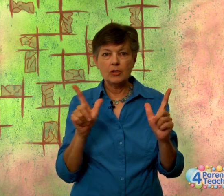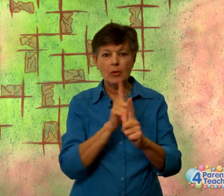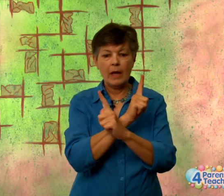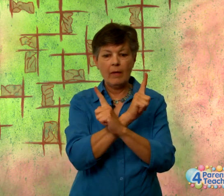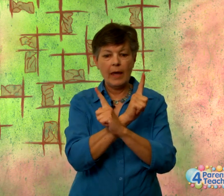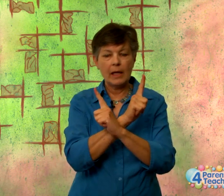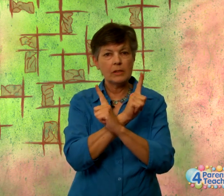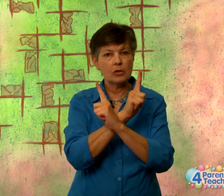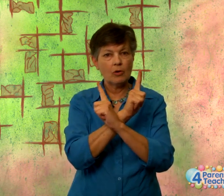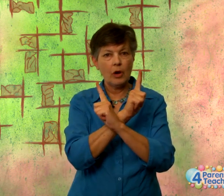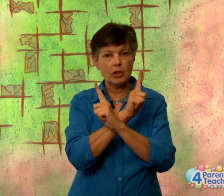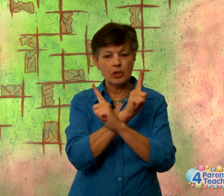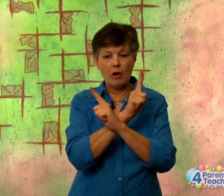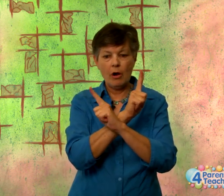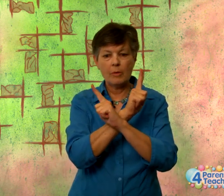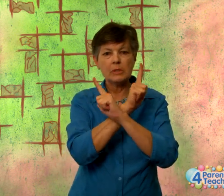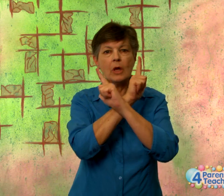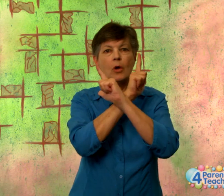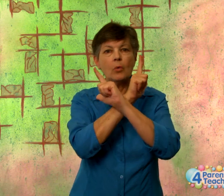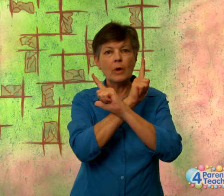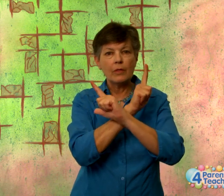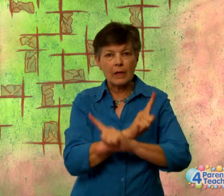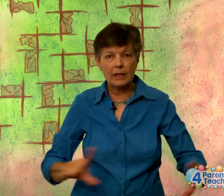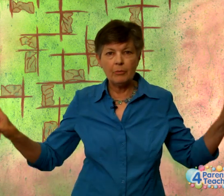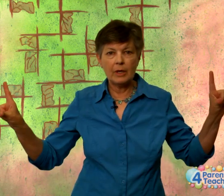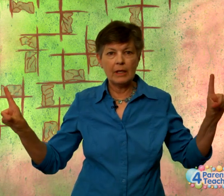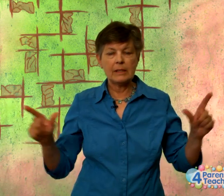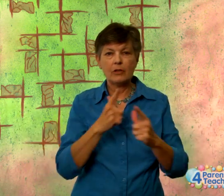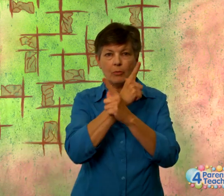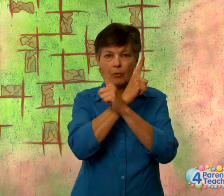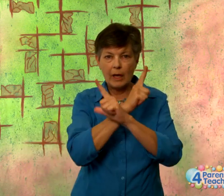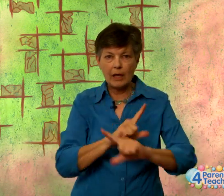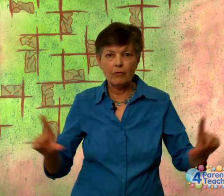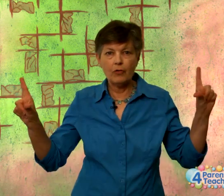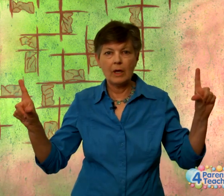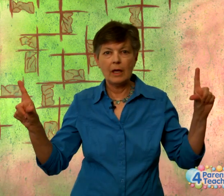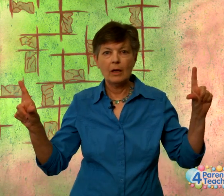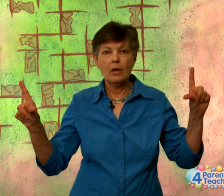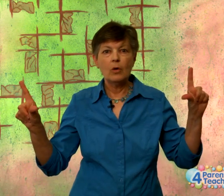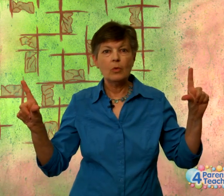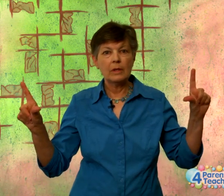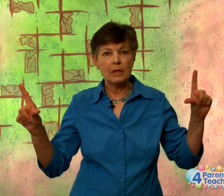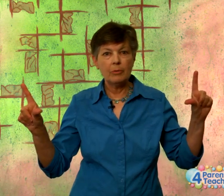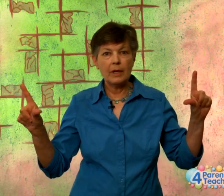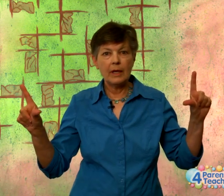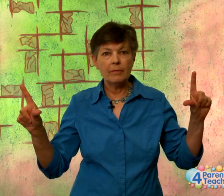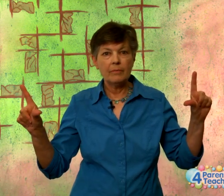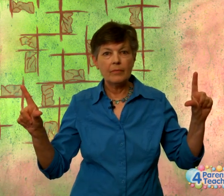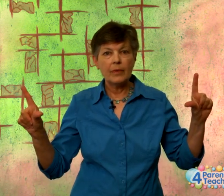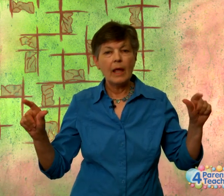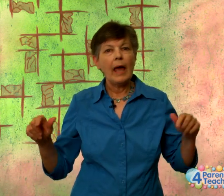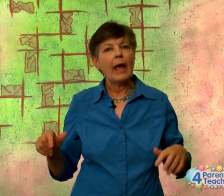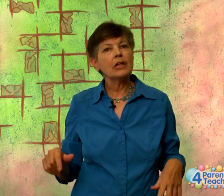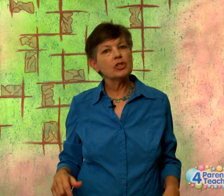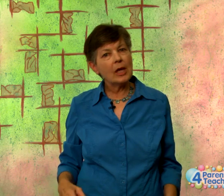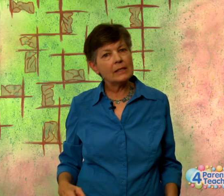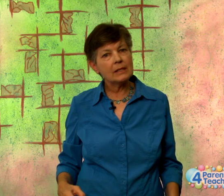two L hands, cross your arms. With liberty, it's like they're breaking free. With liberty. And justice.